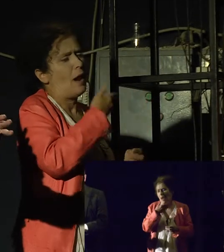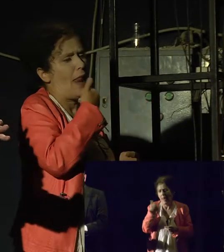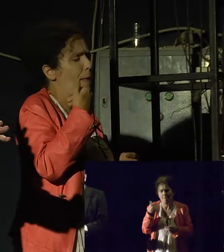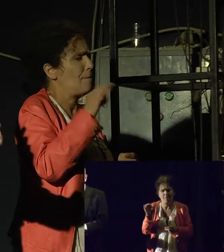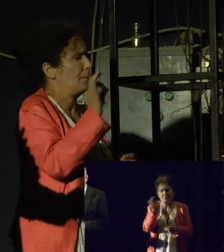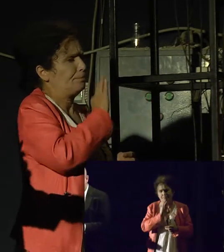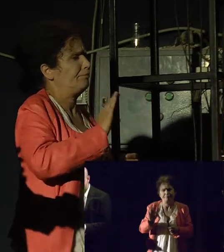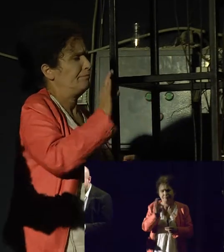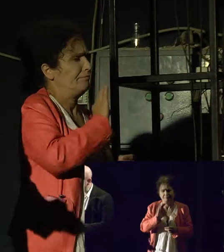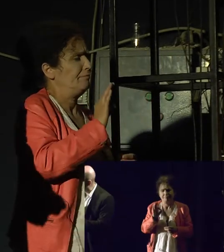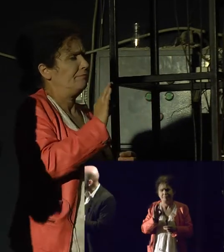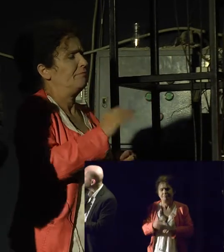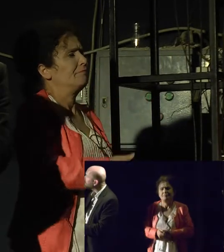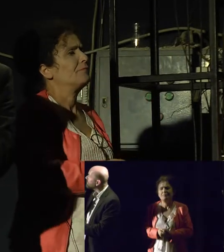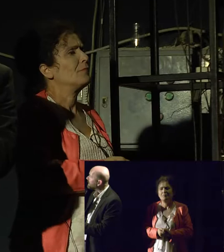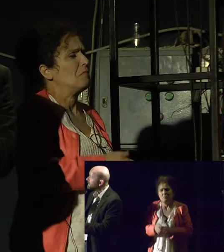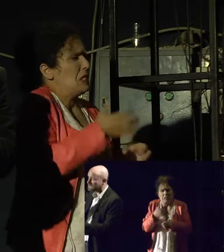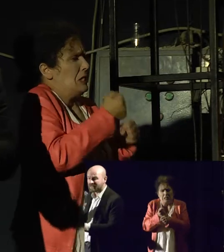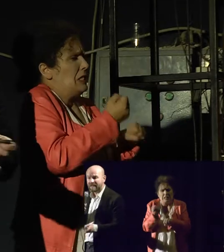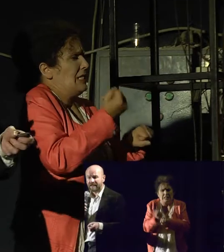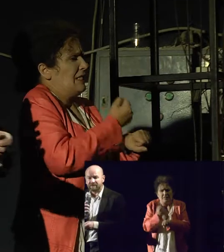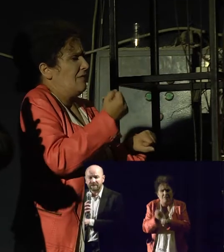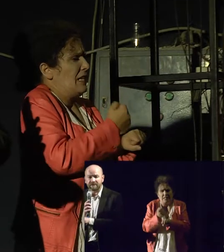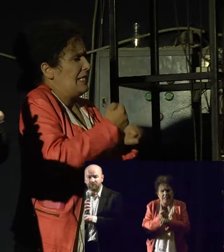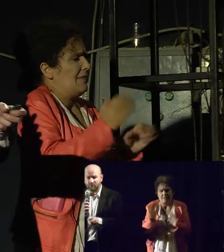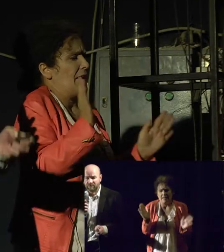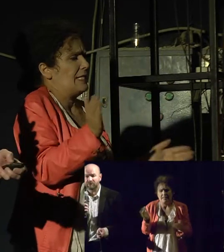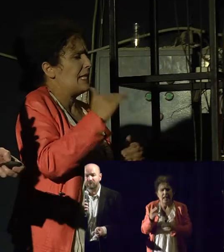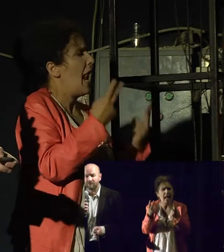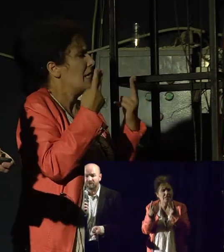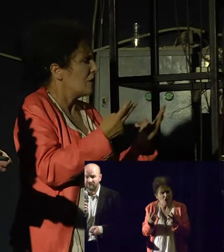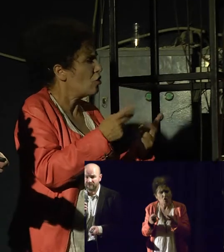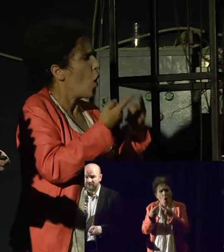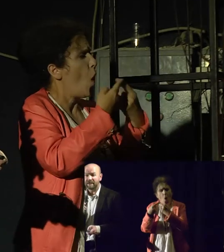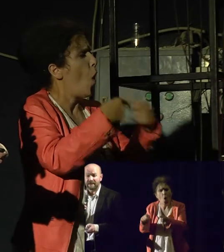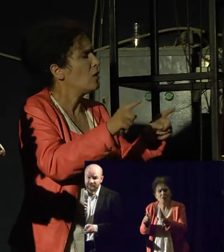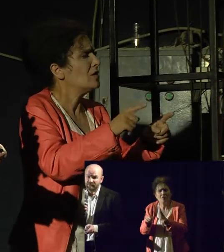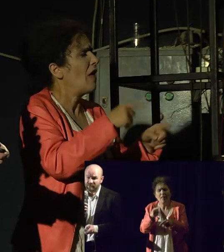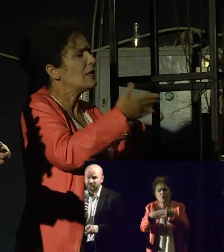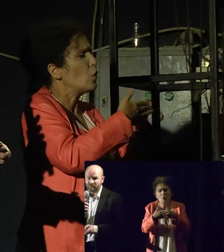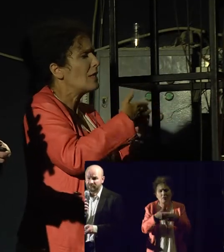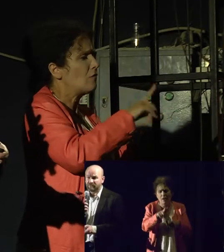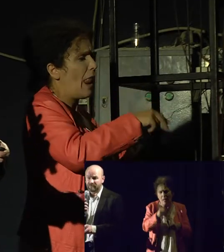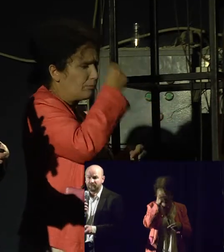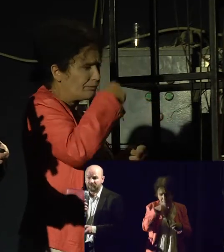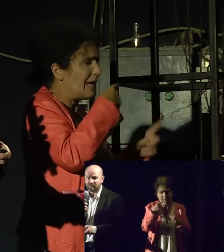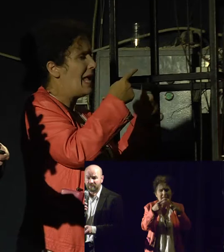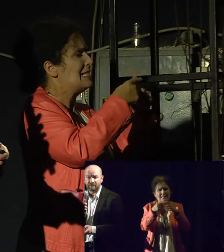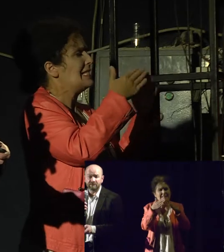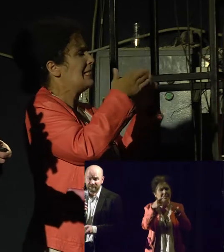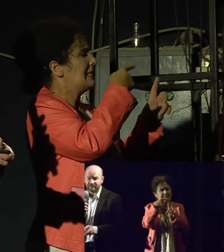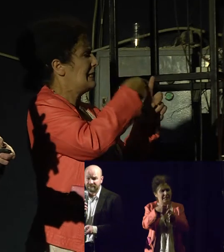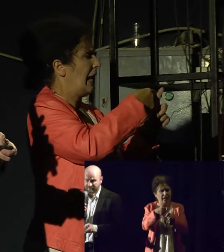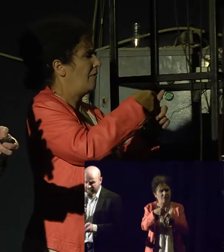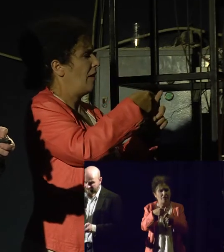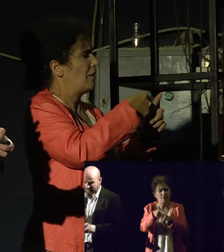displeases the church. So we have this new packaging, and it's being deployed throughout the region, and even beyond Europe, but also